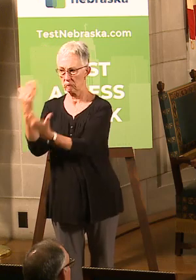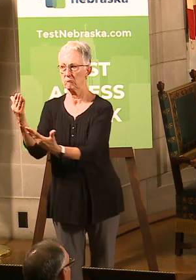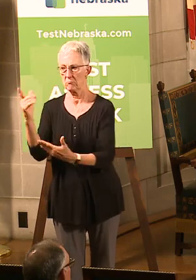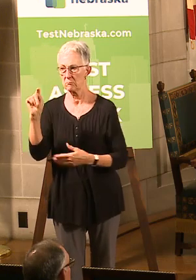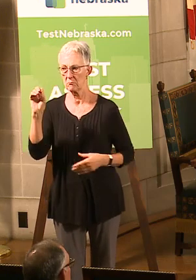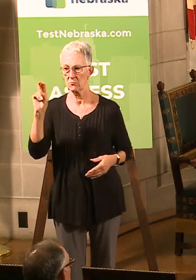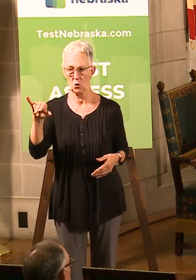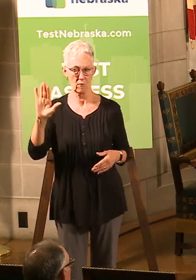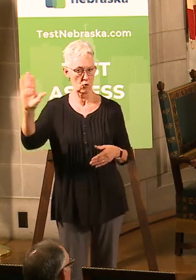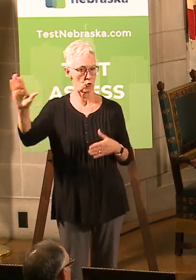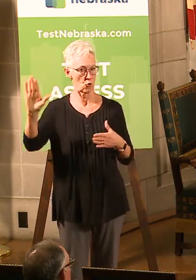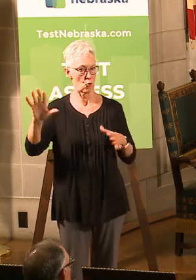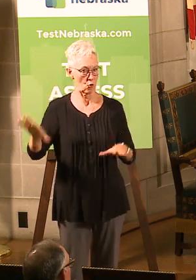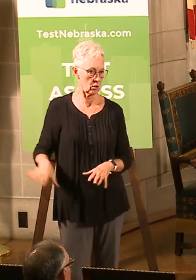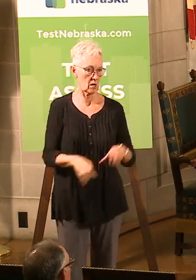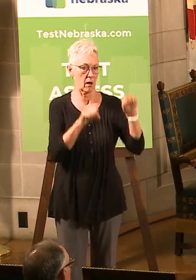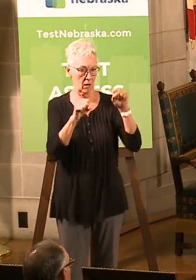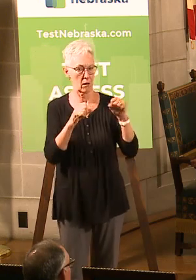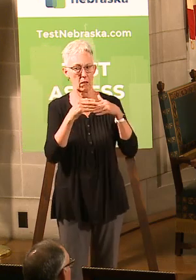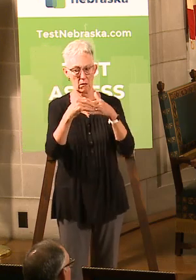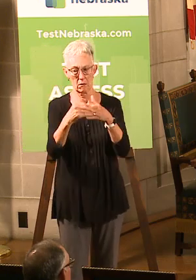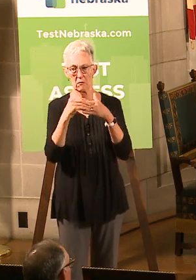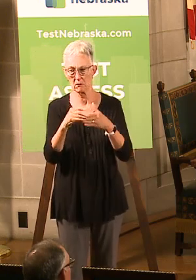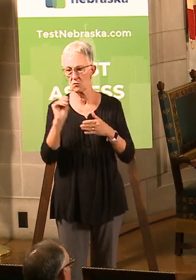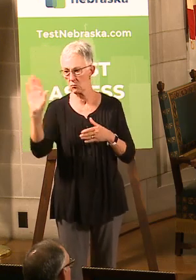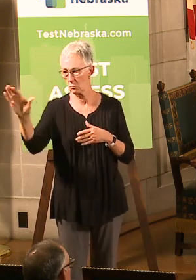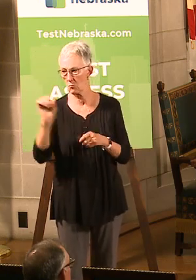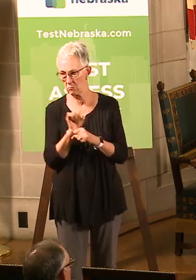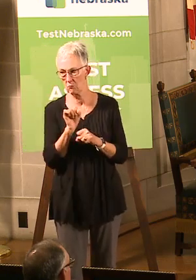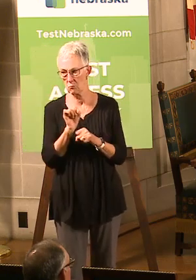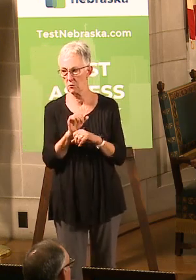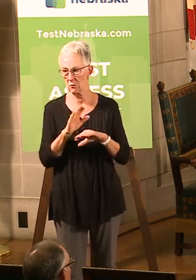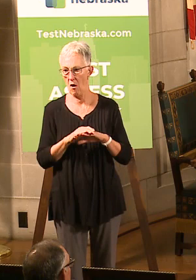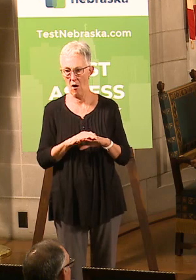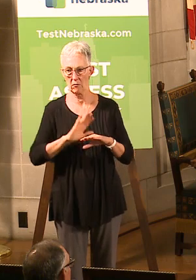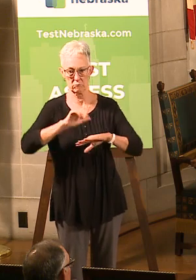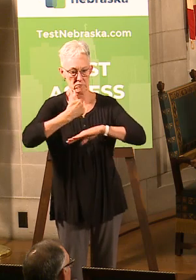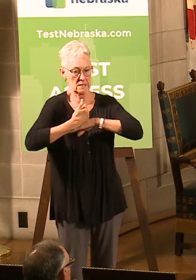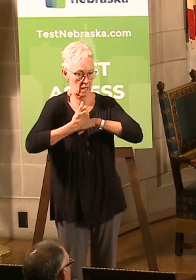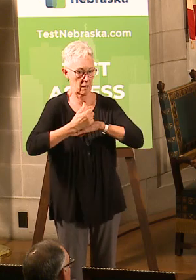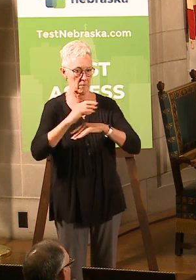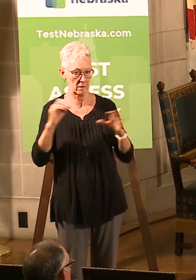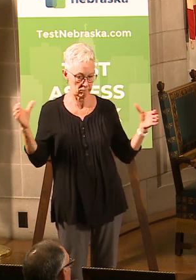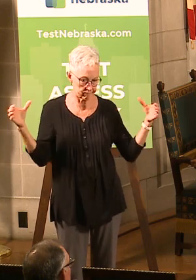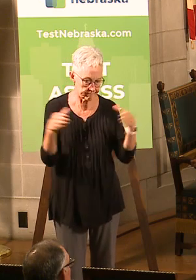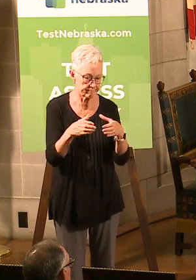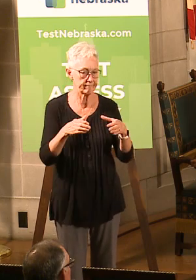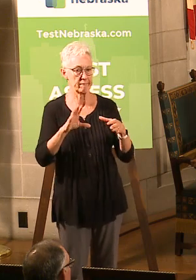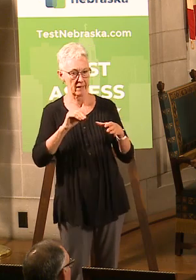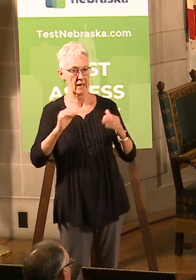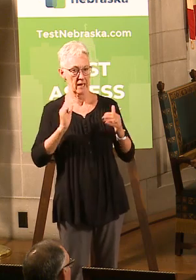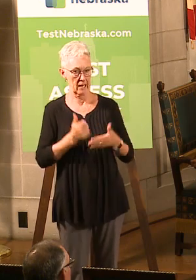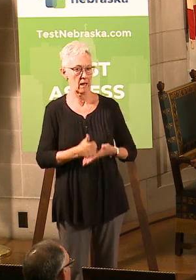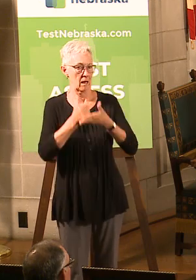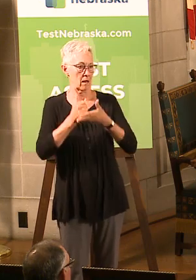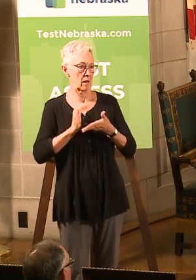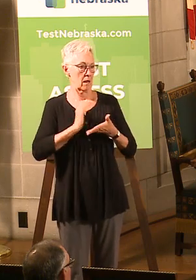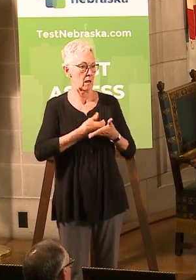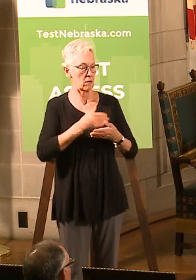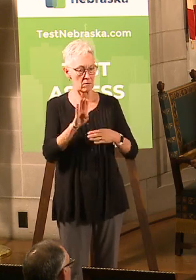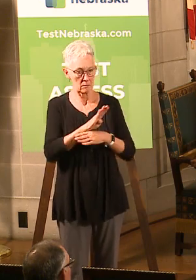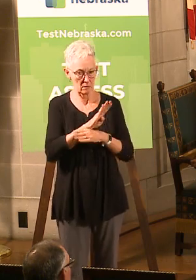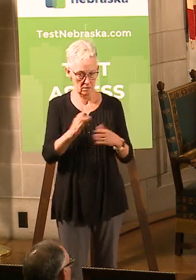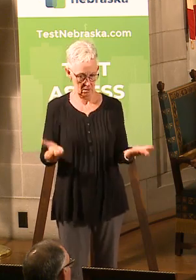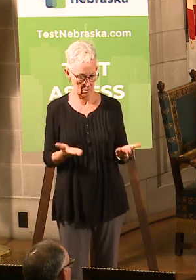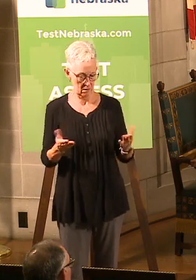your leadership and thank the other directors for your work on pulling all this together in a very timely manner to be able to help our businesses. With